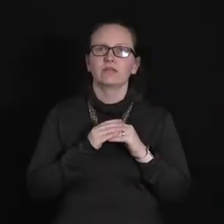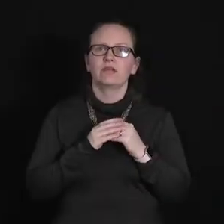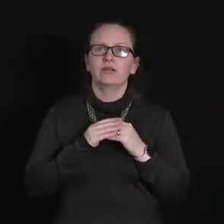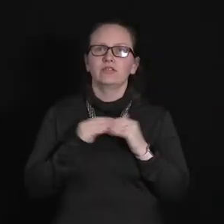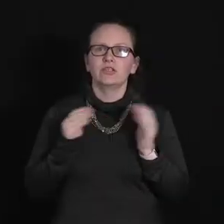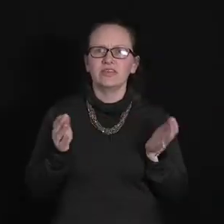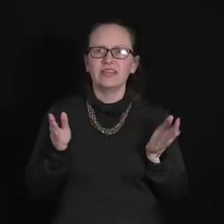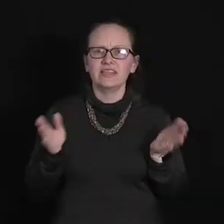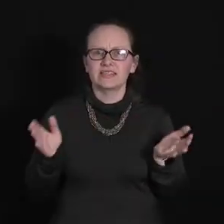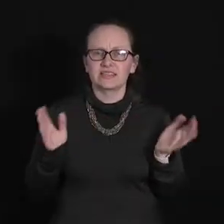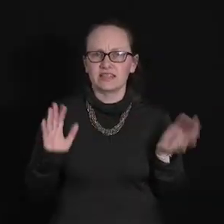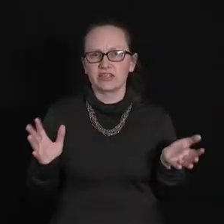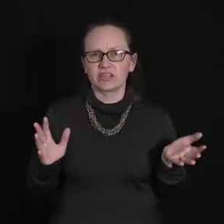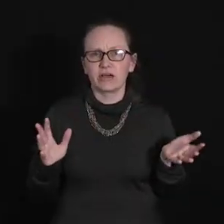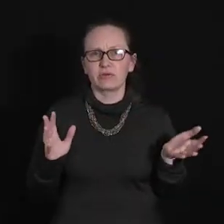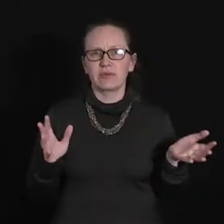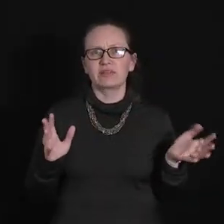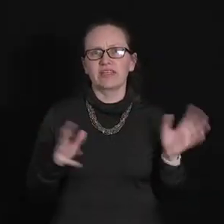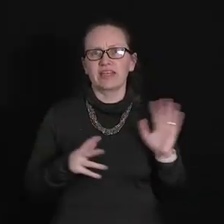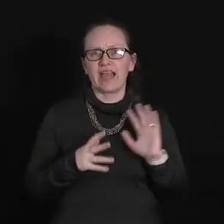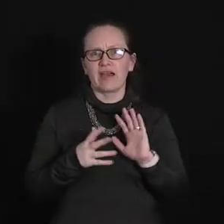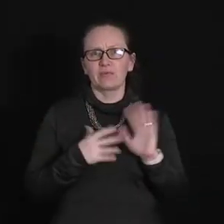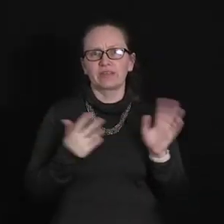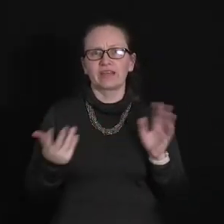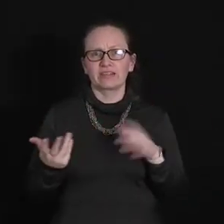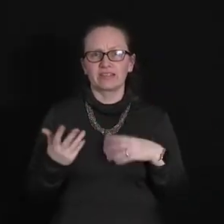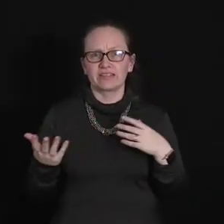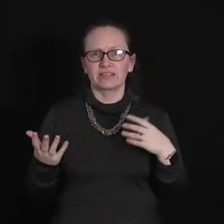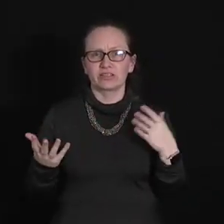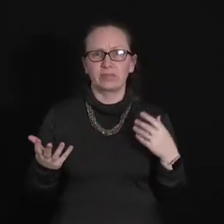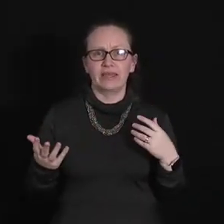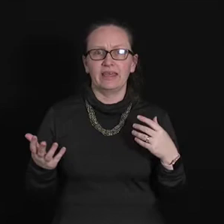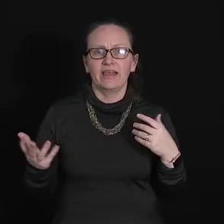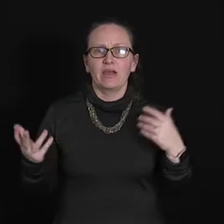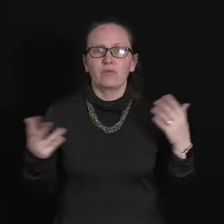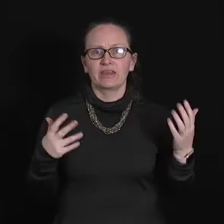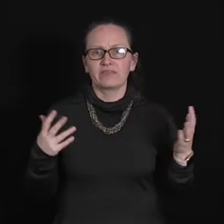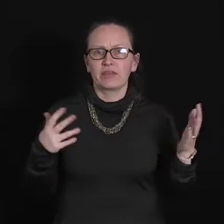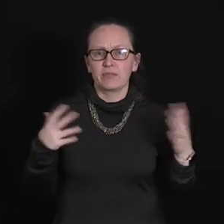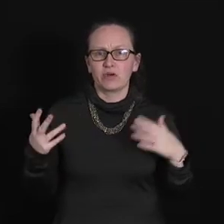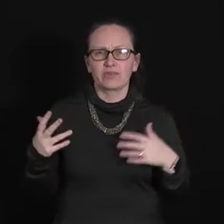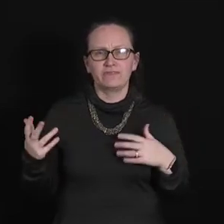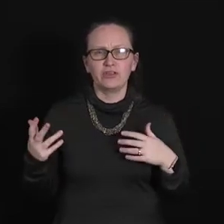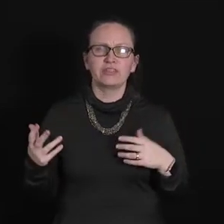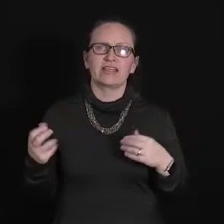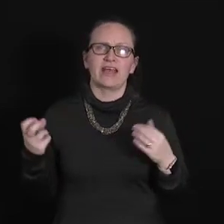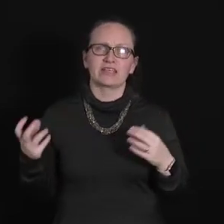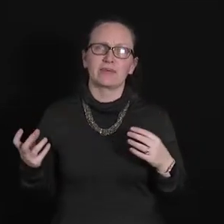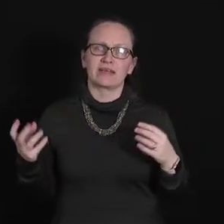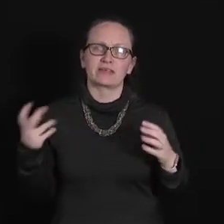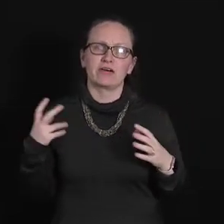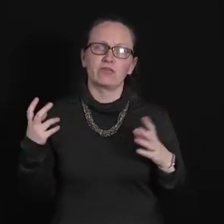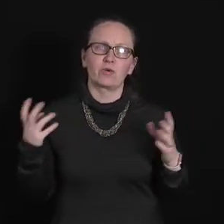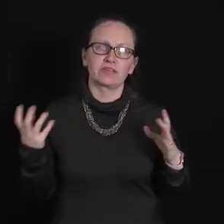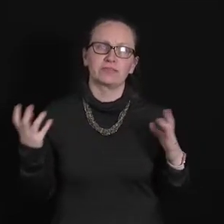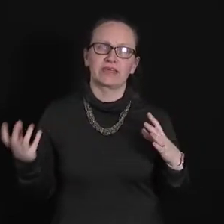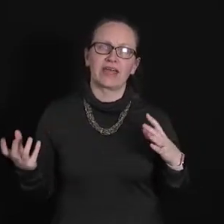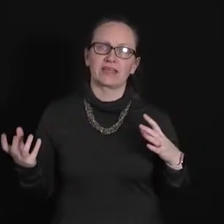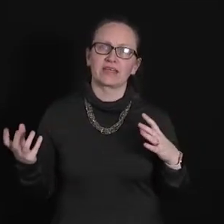So in this lecture we'll be looking at what I consider to be one of the more confusing aspects of quantum mechanics.